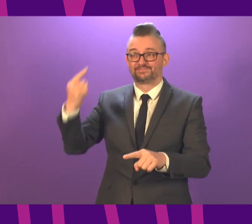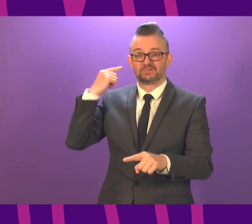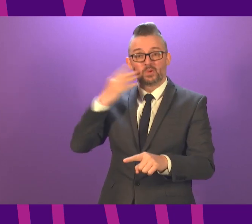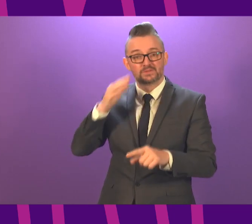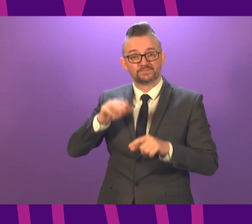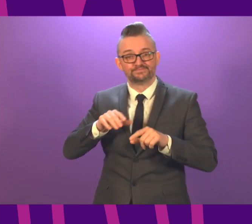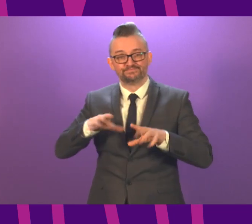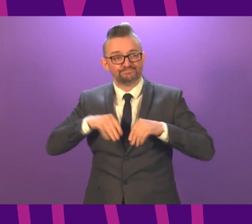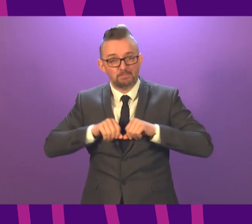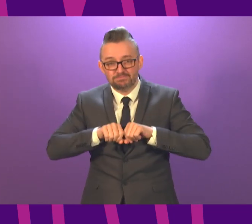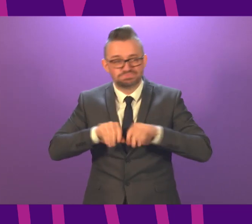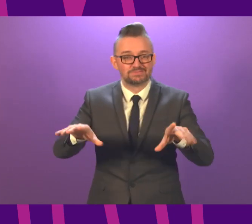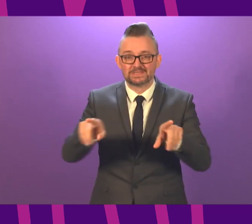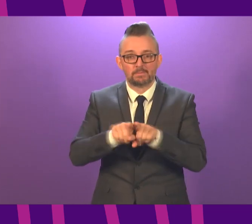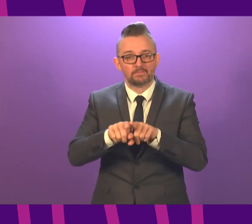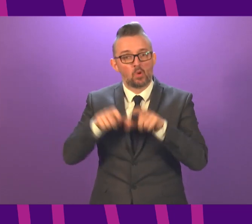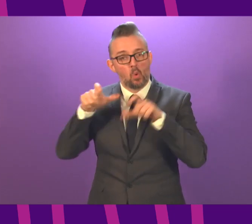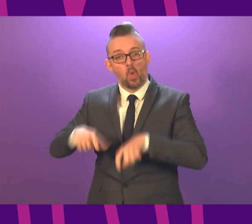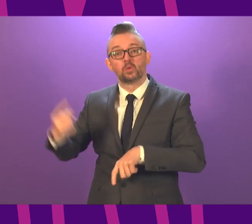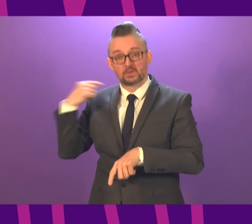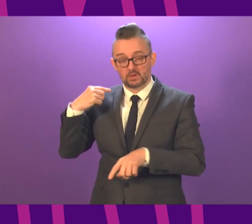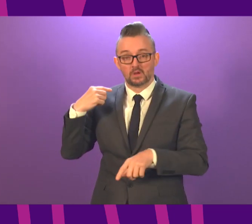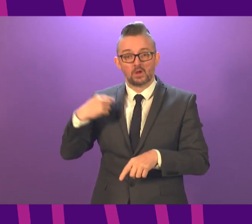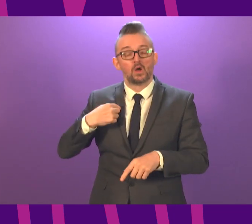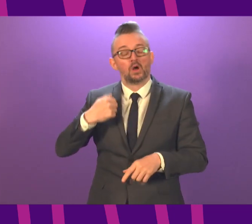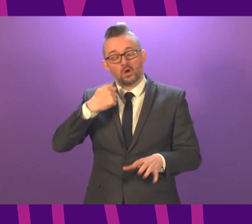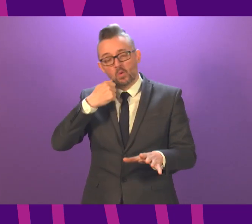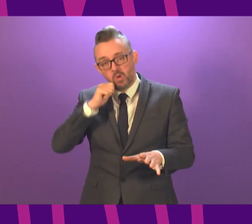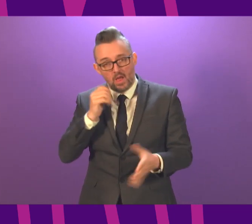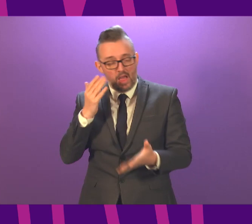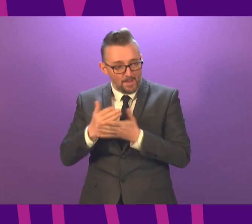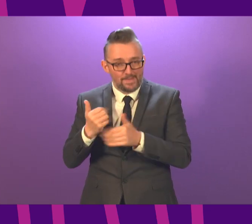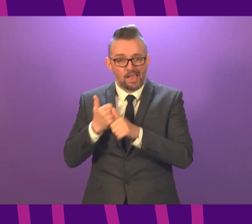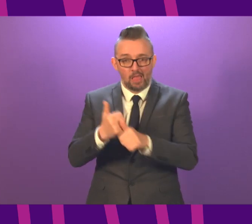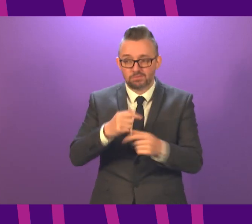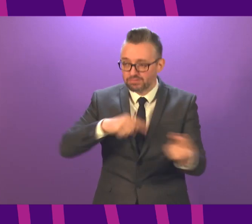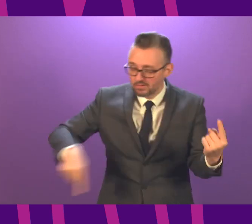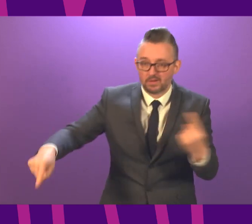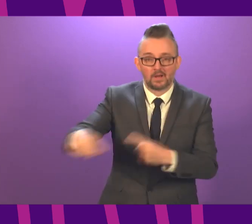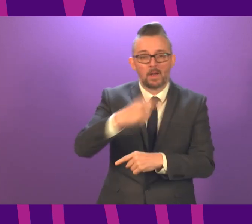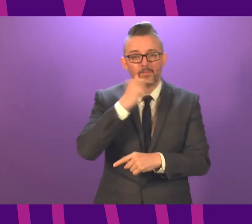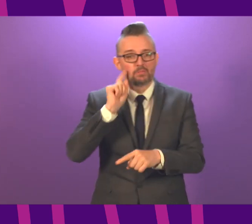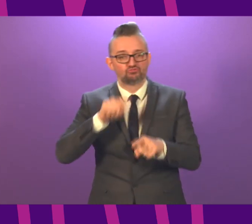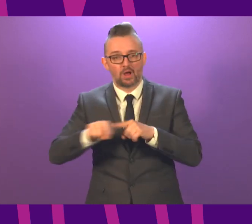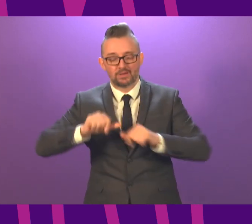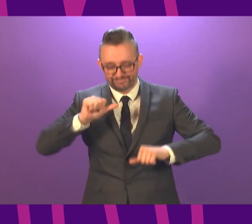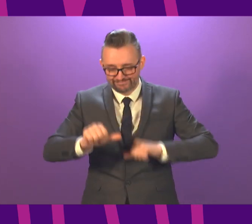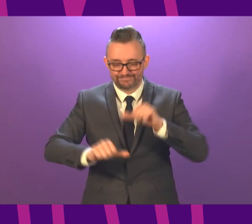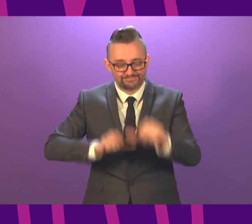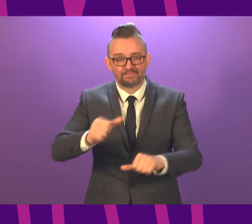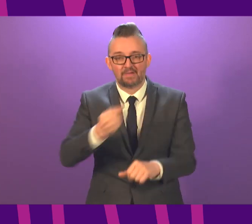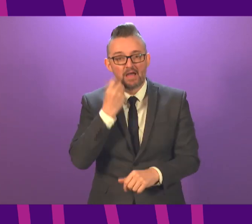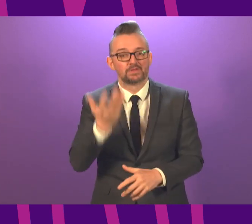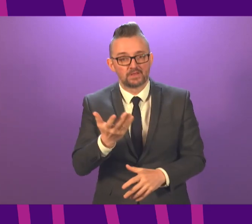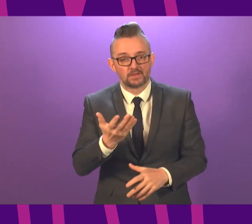the outset when we were in lockdown previously, we will do everything we can to help people both navigate their way through these decisions but also deal with the impact